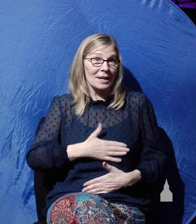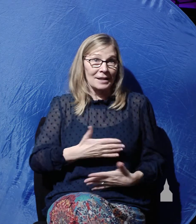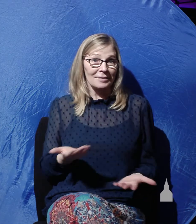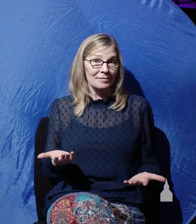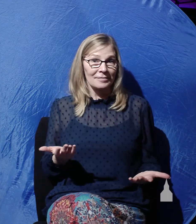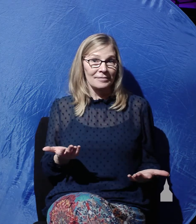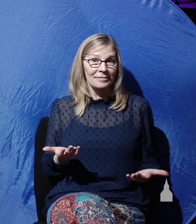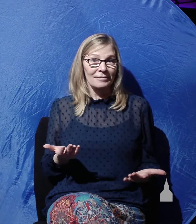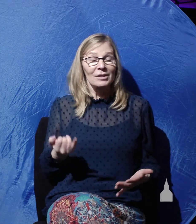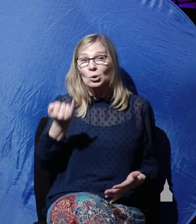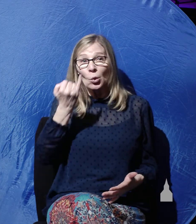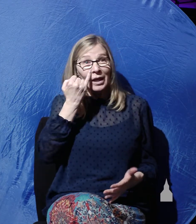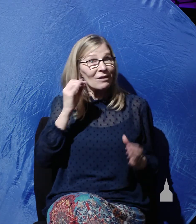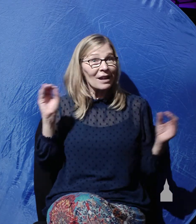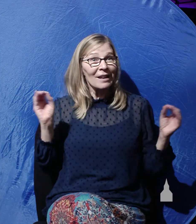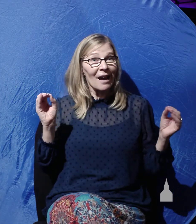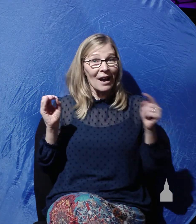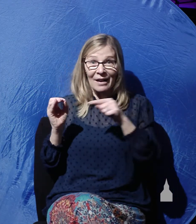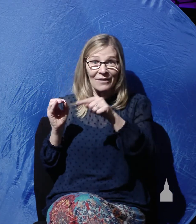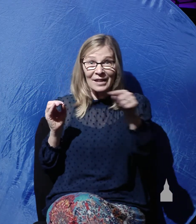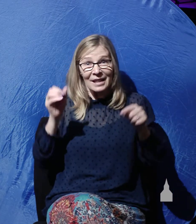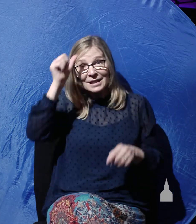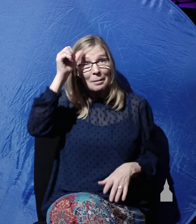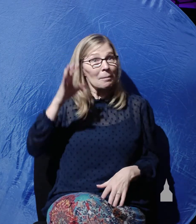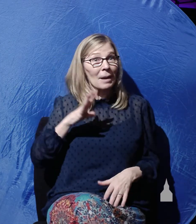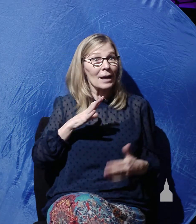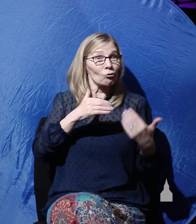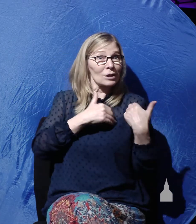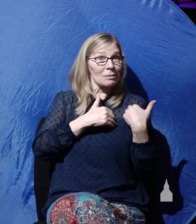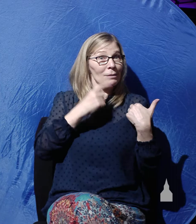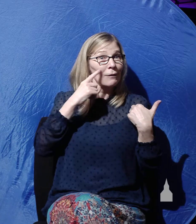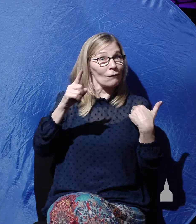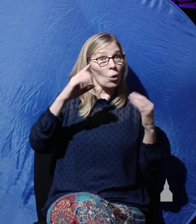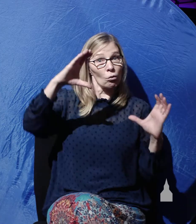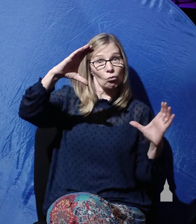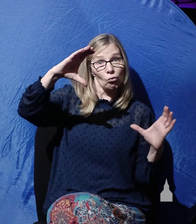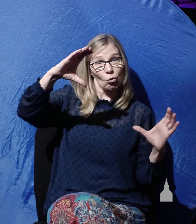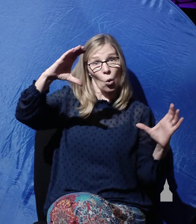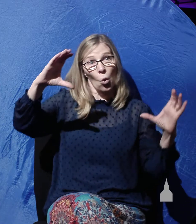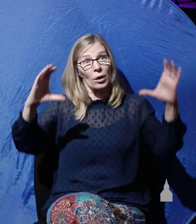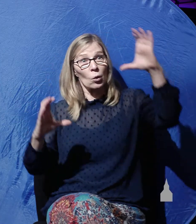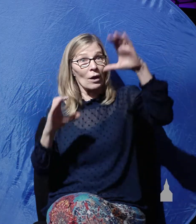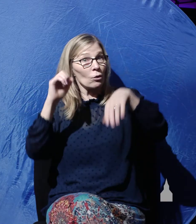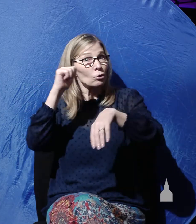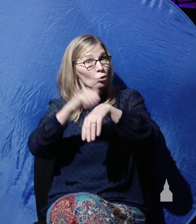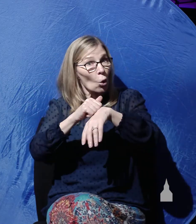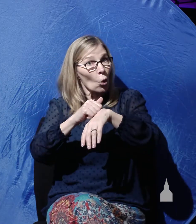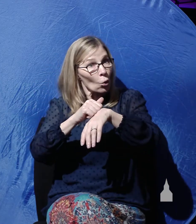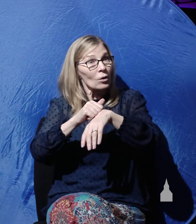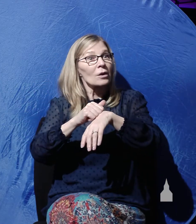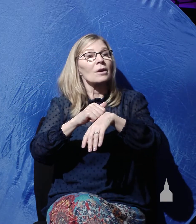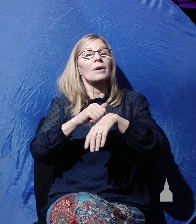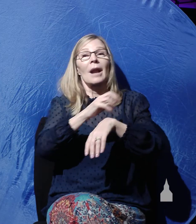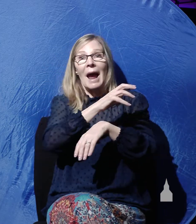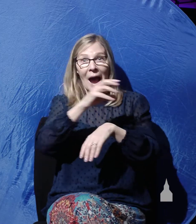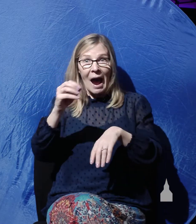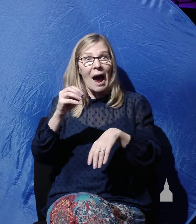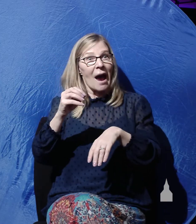So if none of these men were responsible for rolling away the stone and taking the body of Jesus out of the tomb,